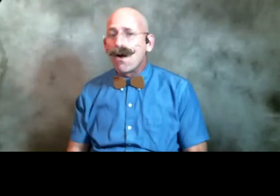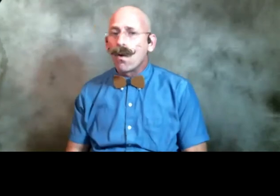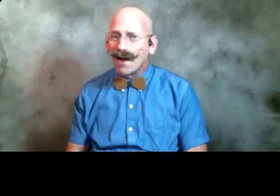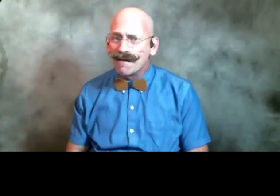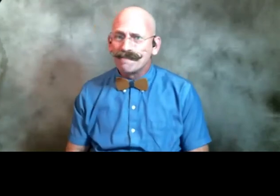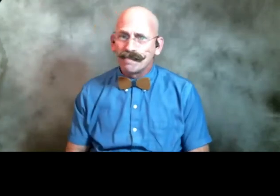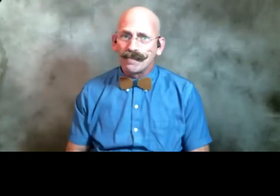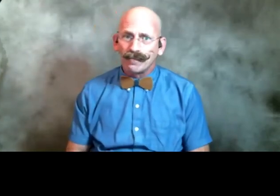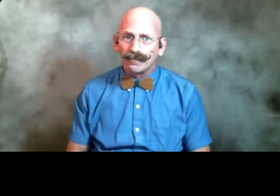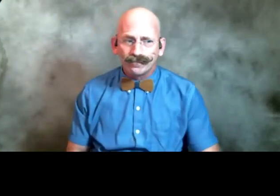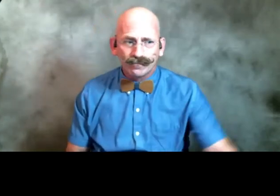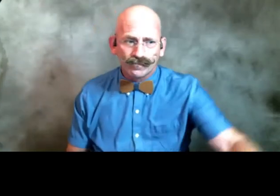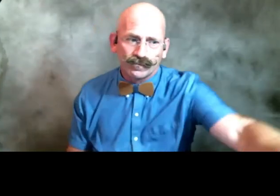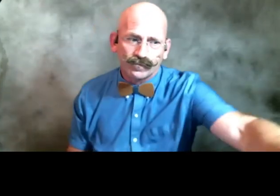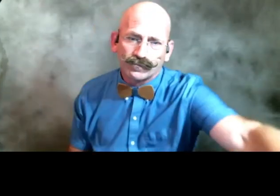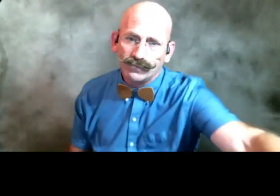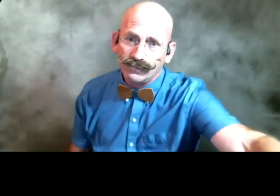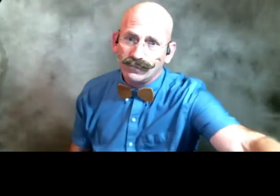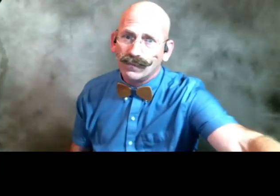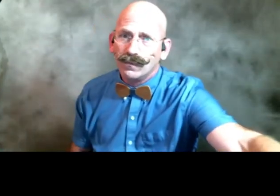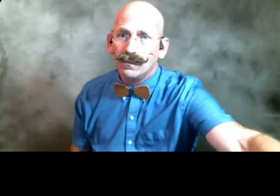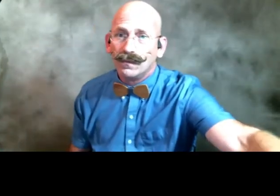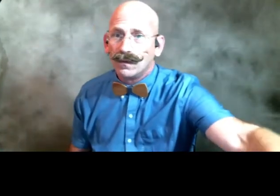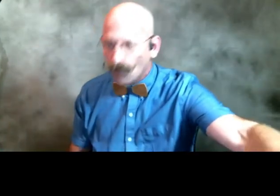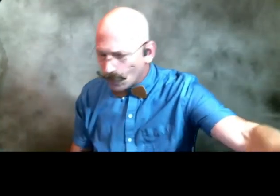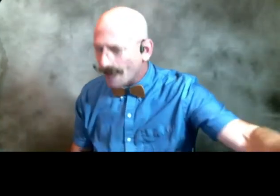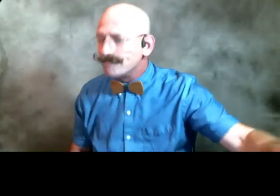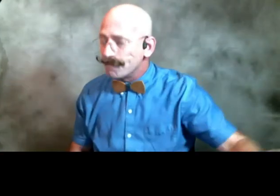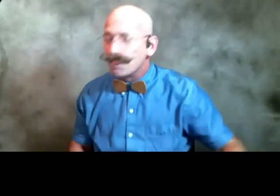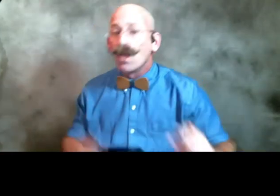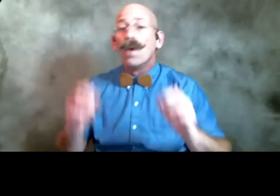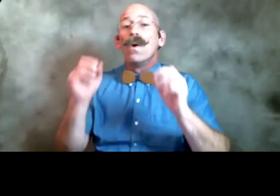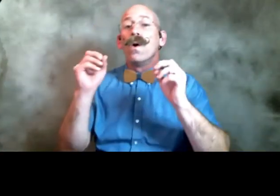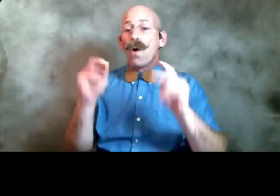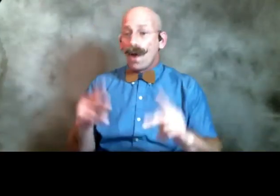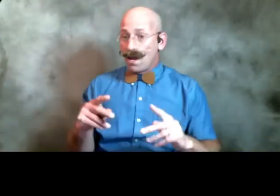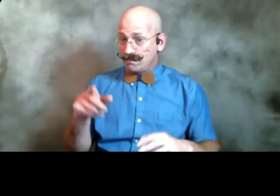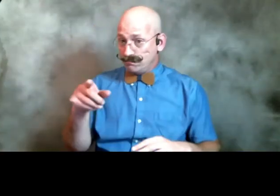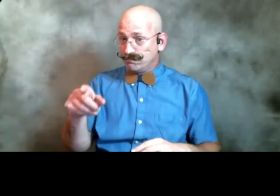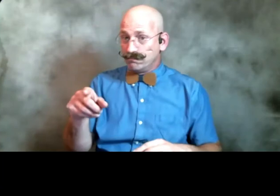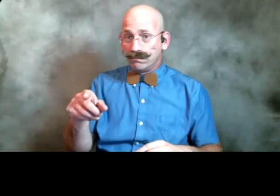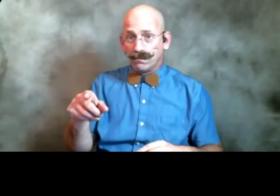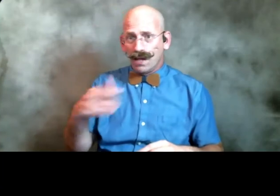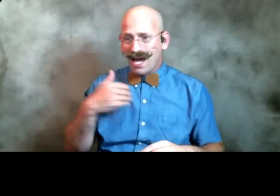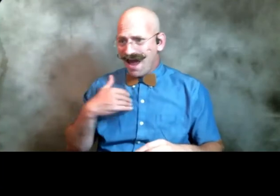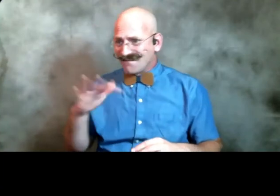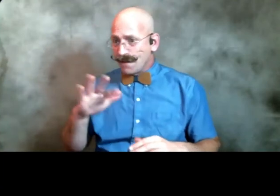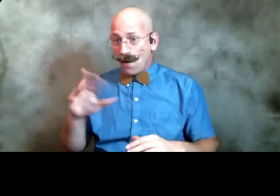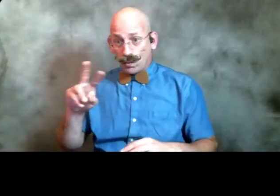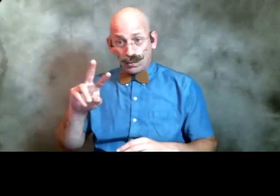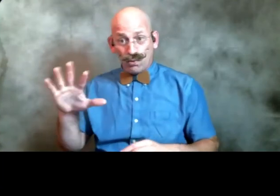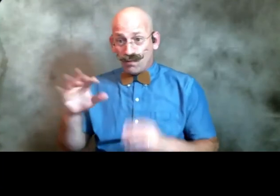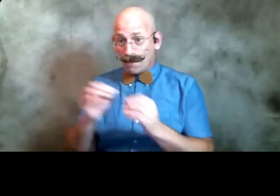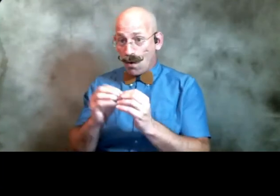and uh let's go on you've prefer we've got about two or three more left so let's i got two